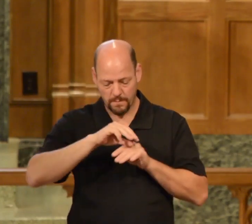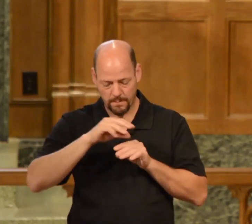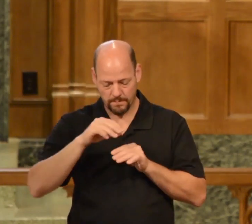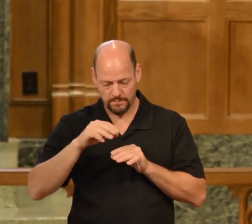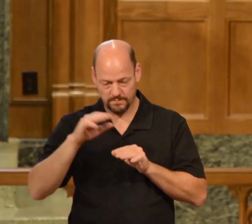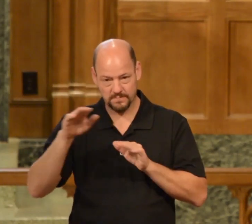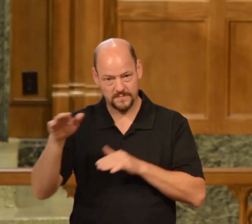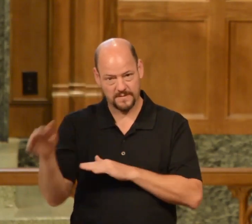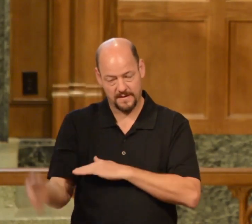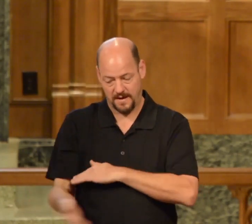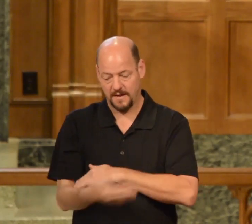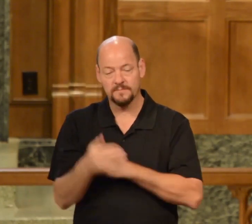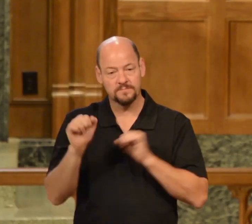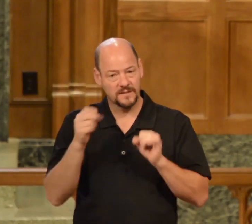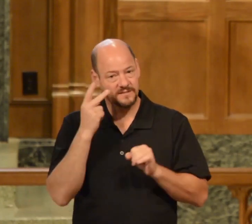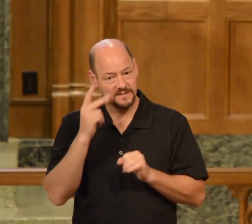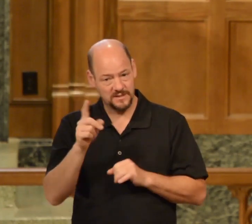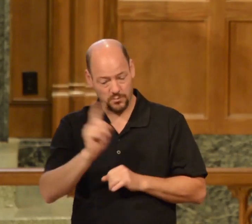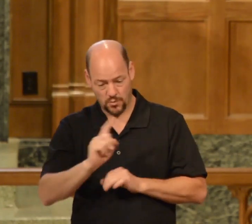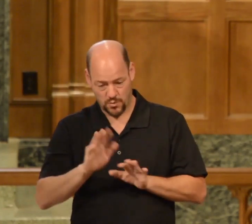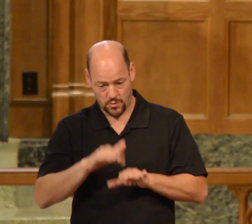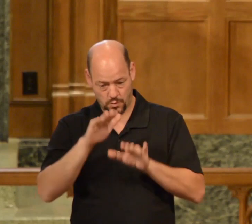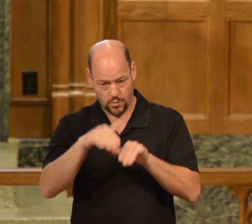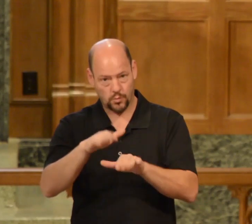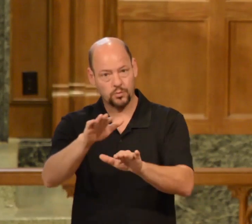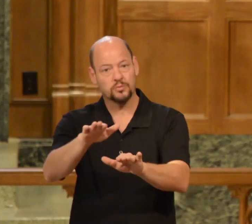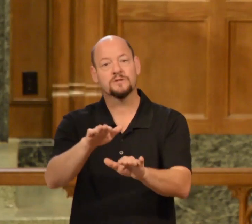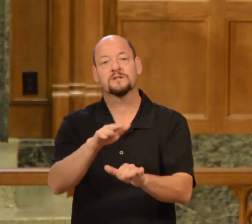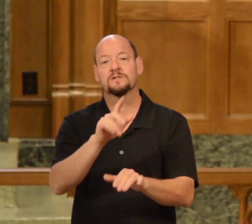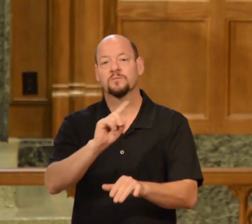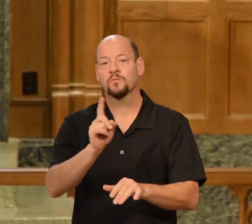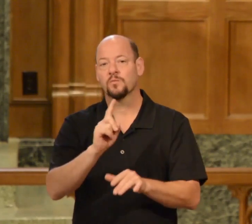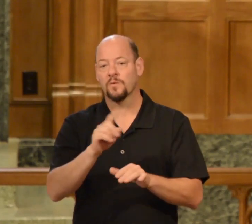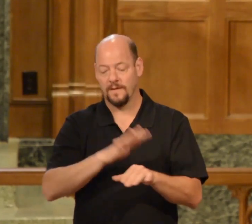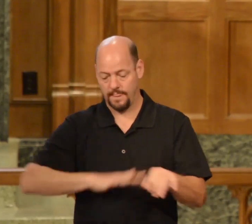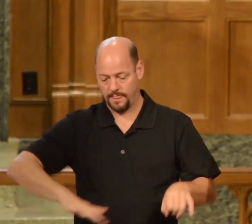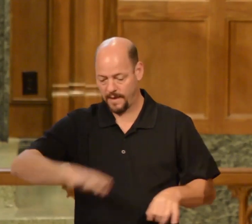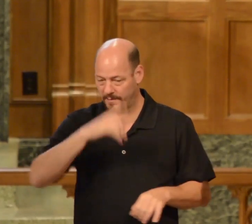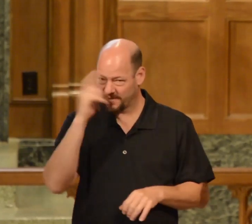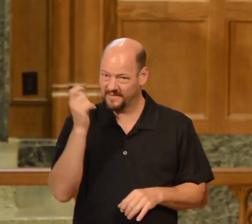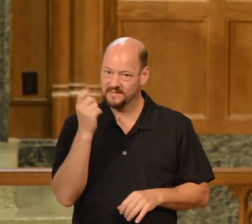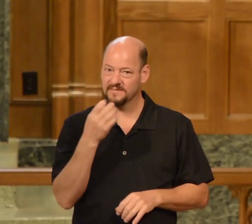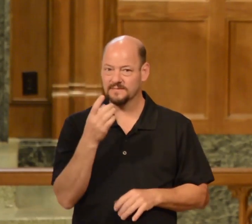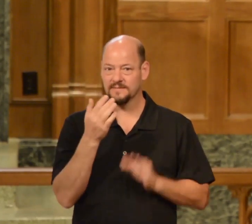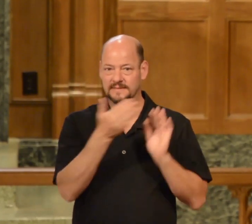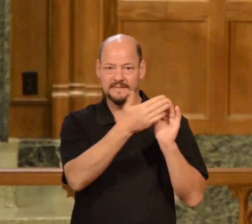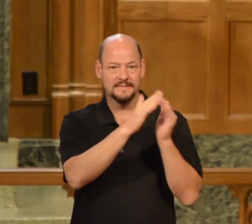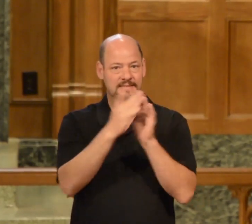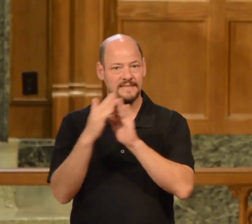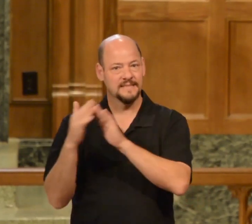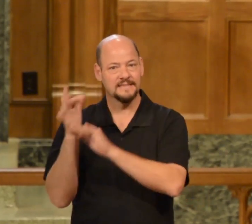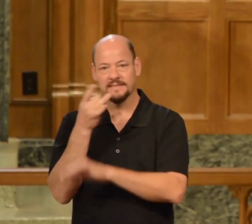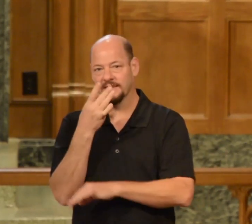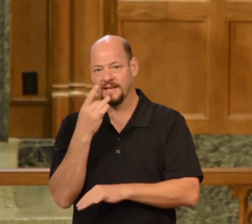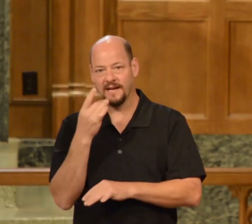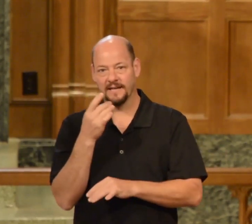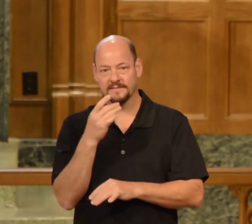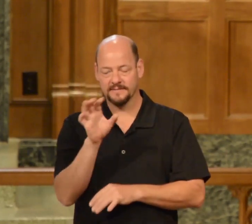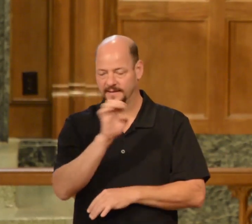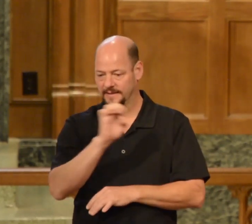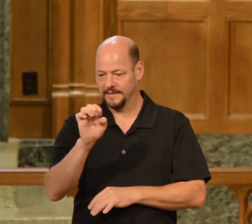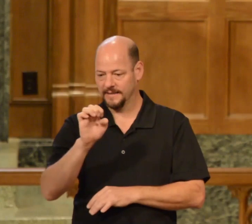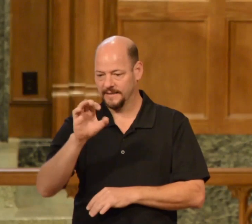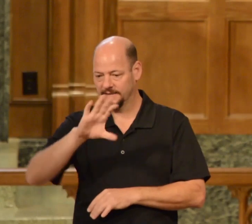the oceans are and where the land is because you can see the lights of the cities. So you can see all along the east coast all these bright